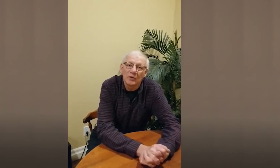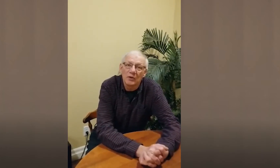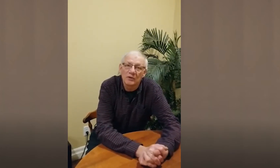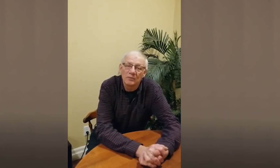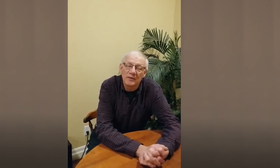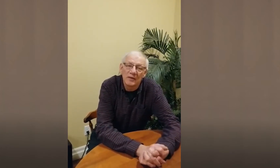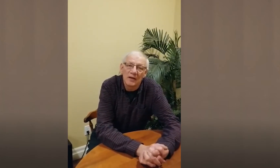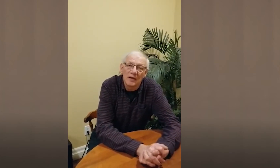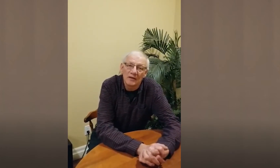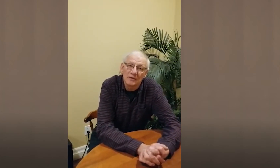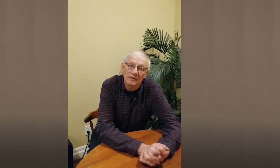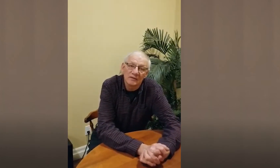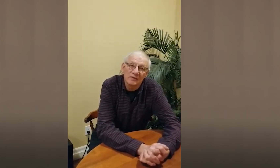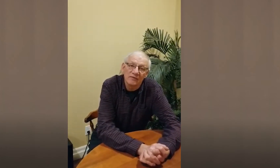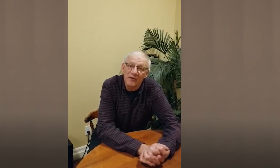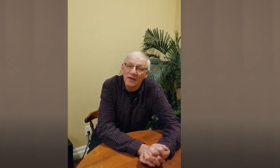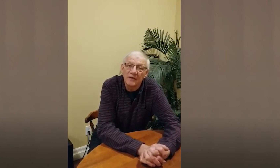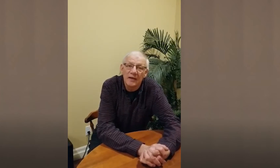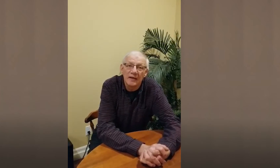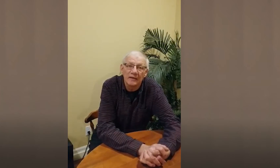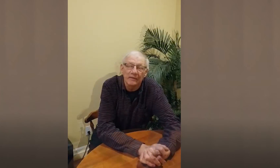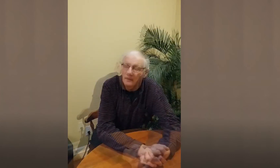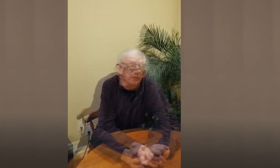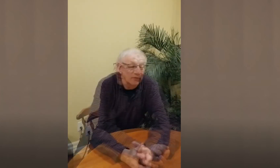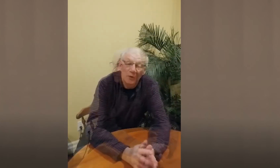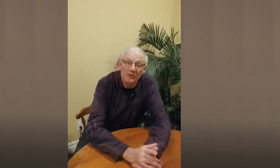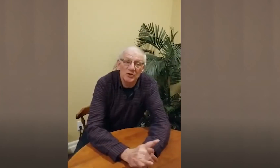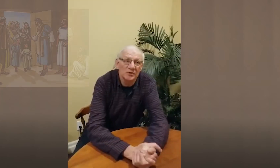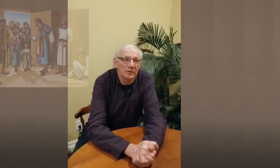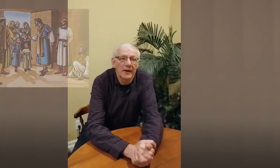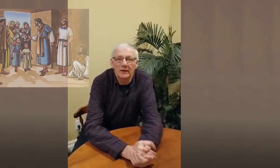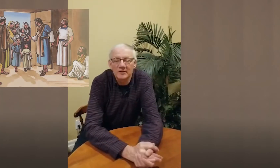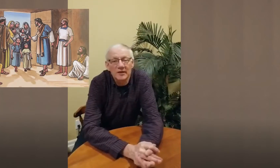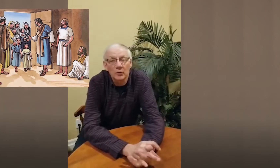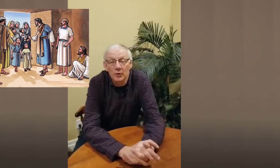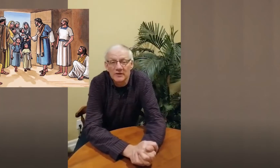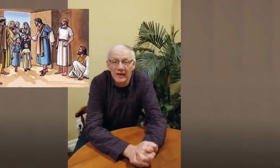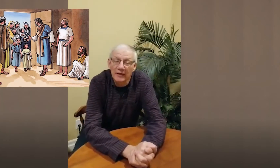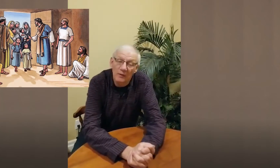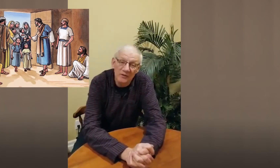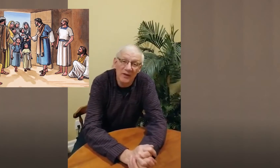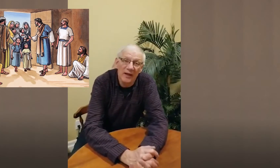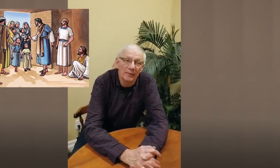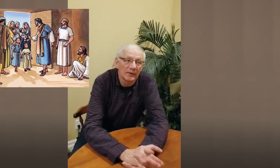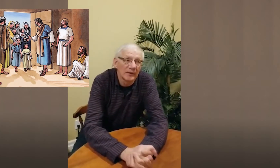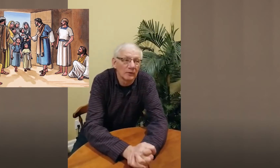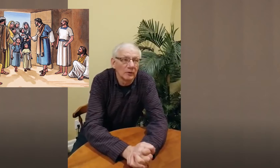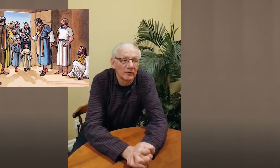going to be fed and so they're following jesus around because they don't know exactly what's going to happen they don't know if